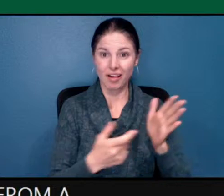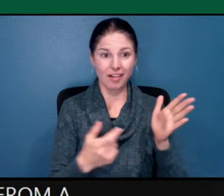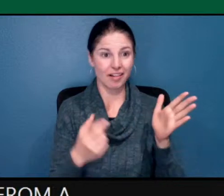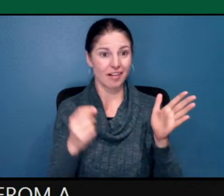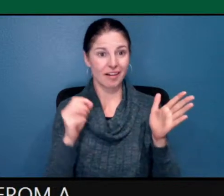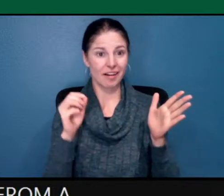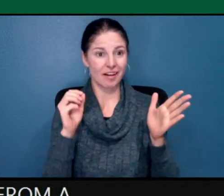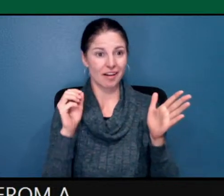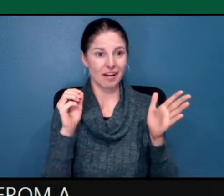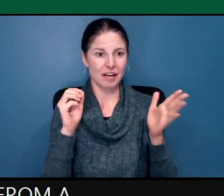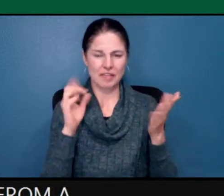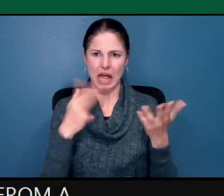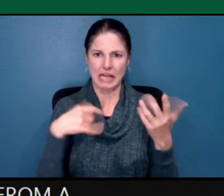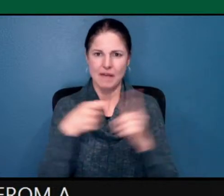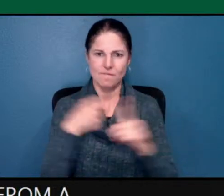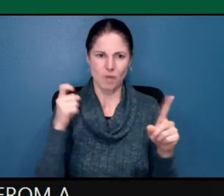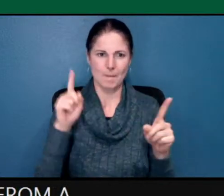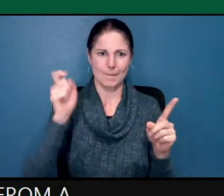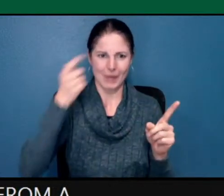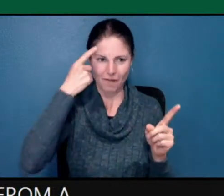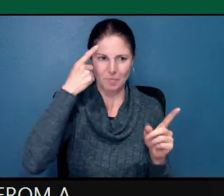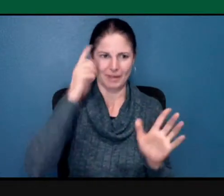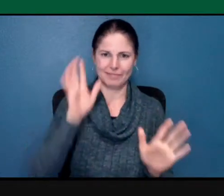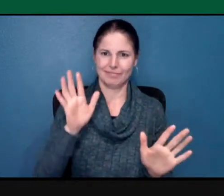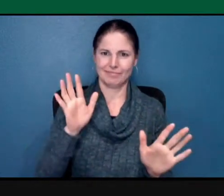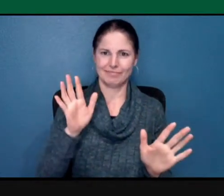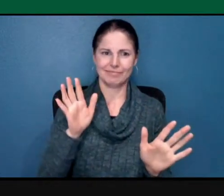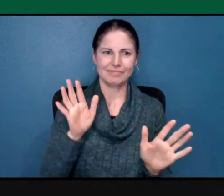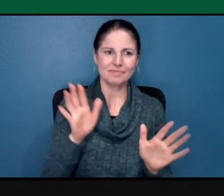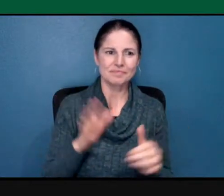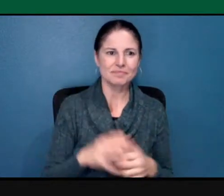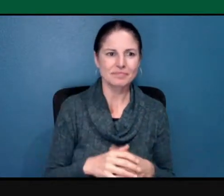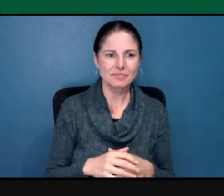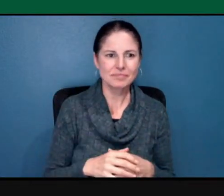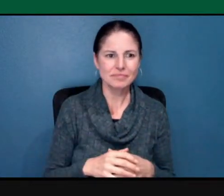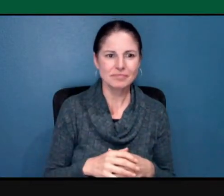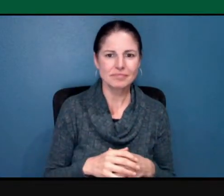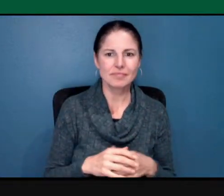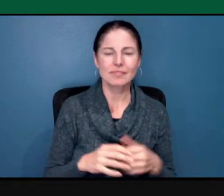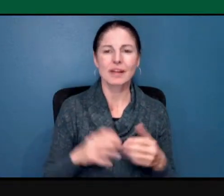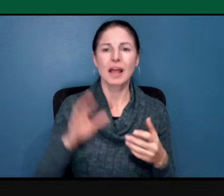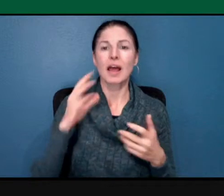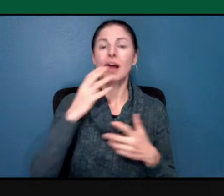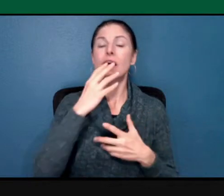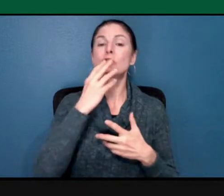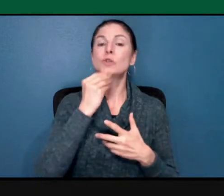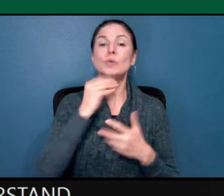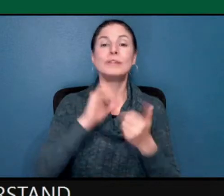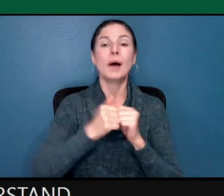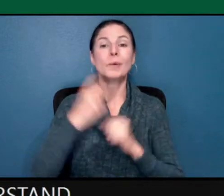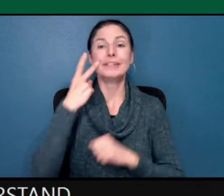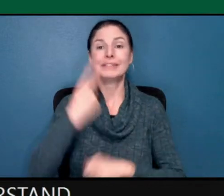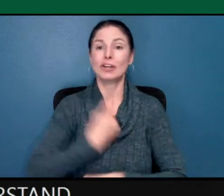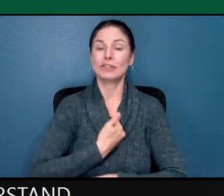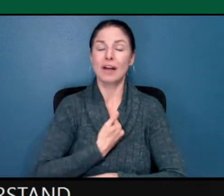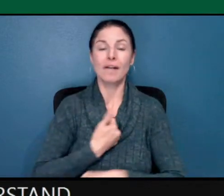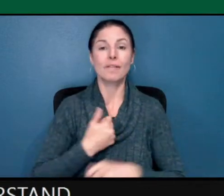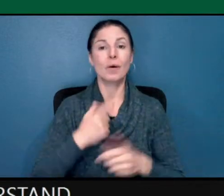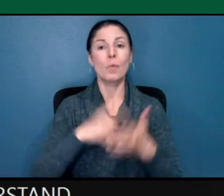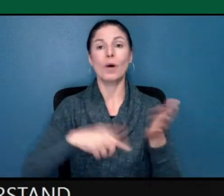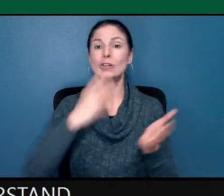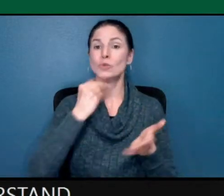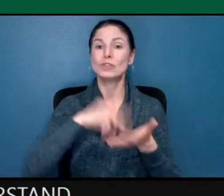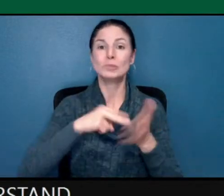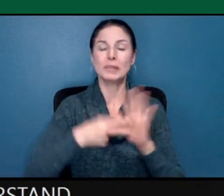And I think it's important for non-Jews to understand that the way Jews see ourselves or understand what it means to be Jewish is this is our